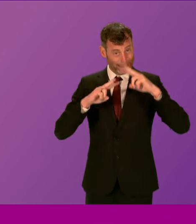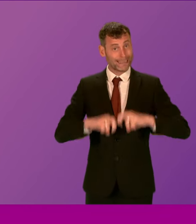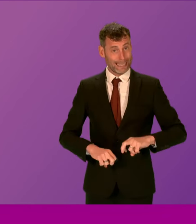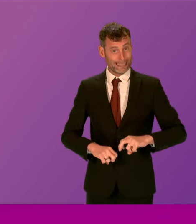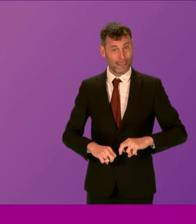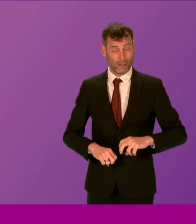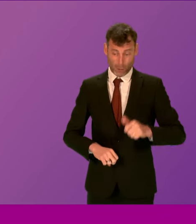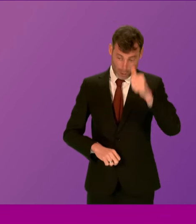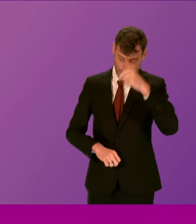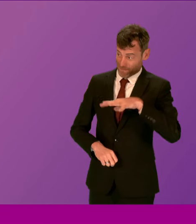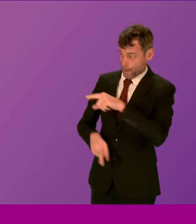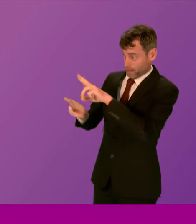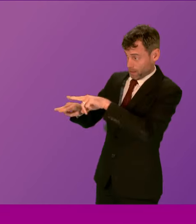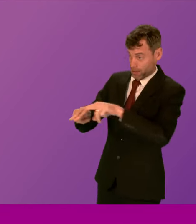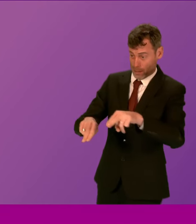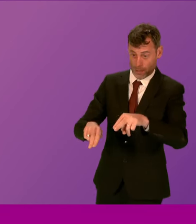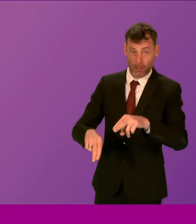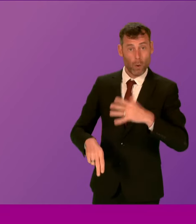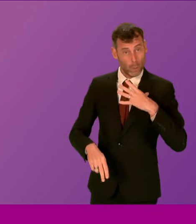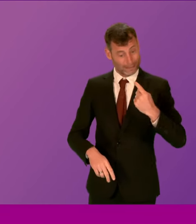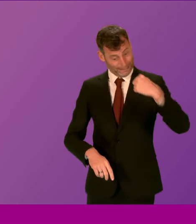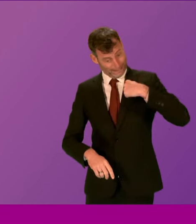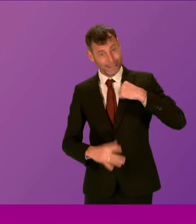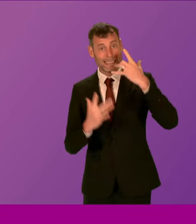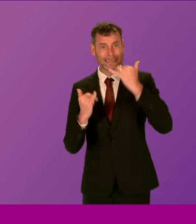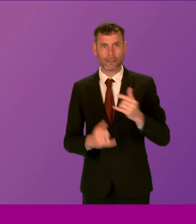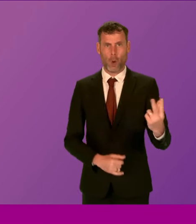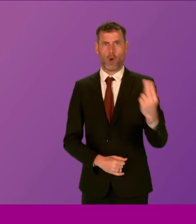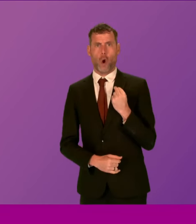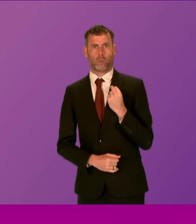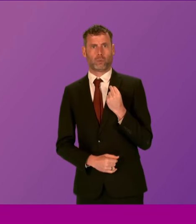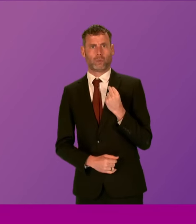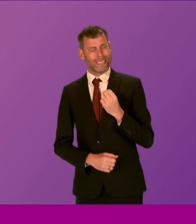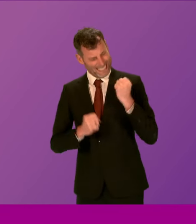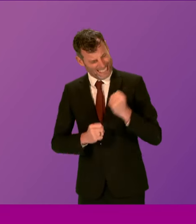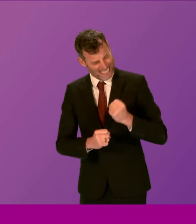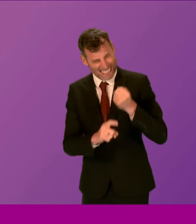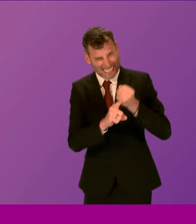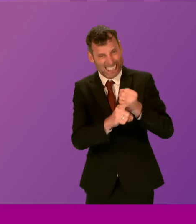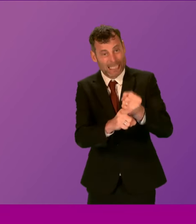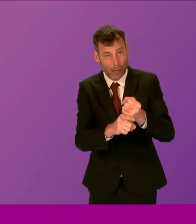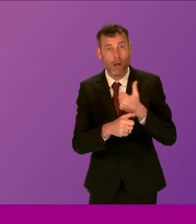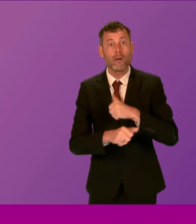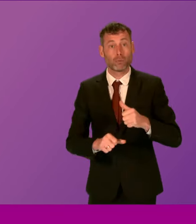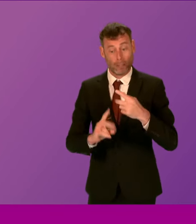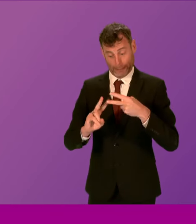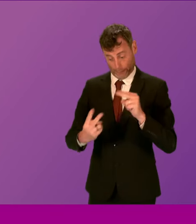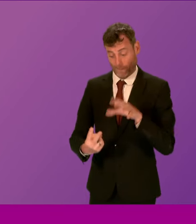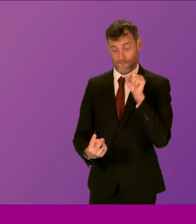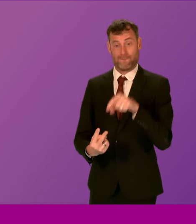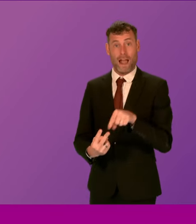She persevered and discovered that she does have that gene. Now she is being told that the surgery her sister received in Edinburgh isn't available